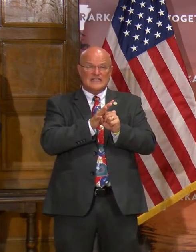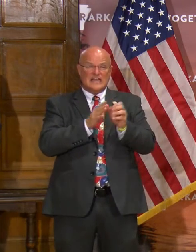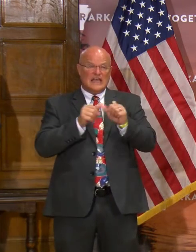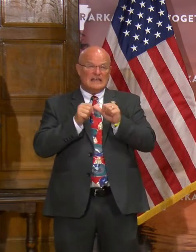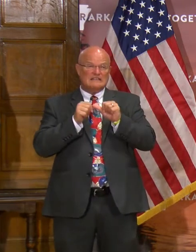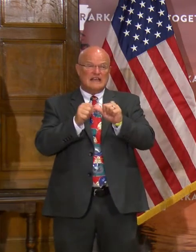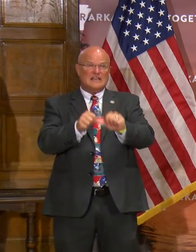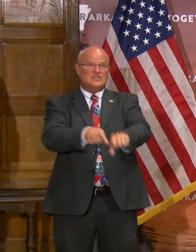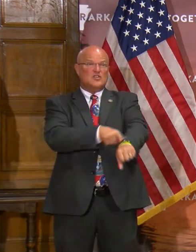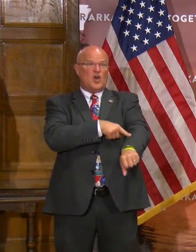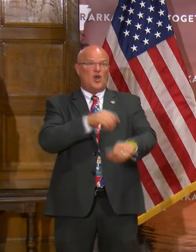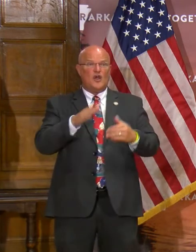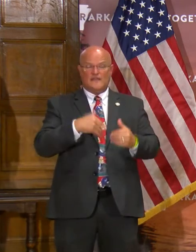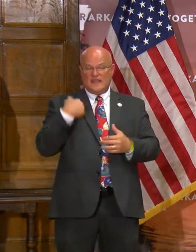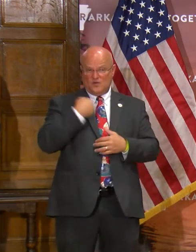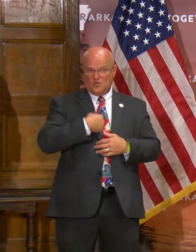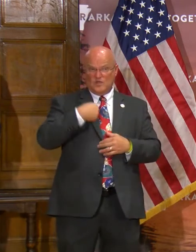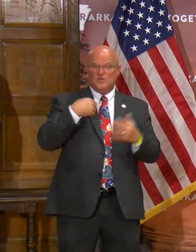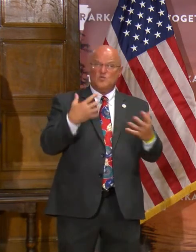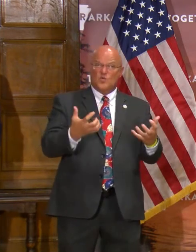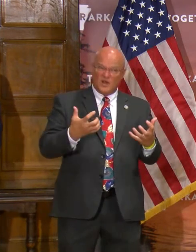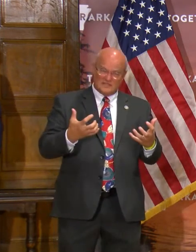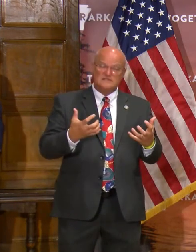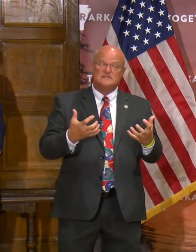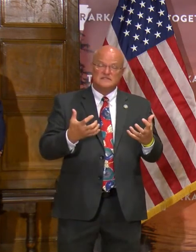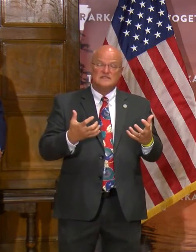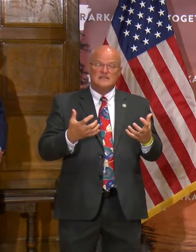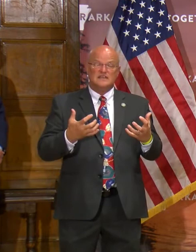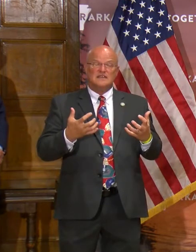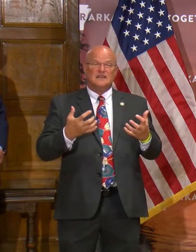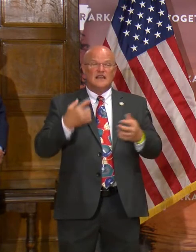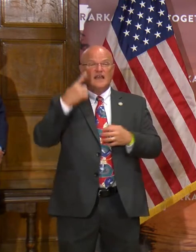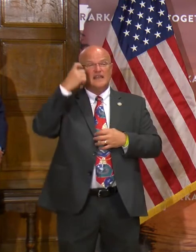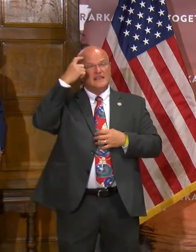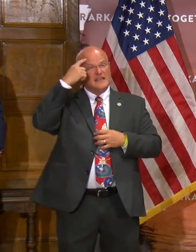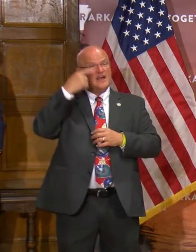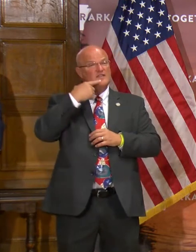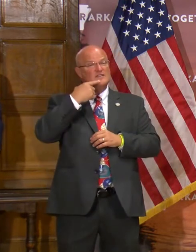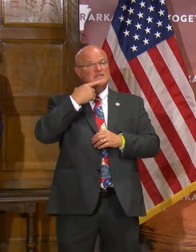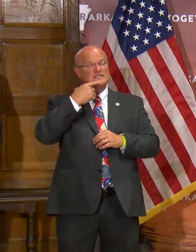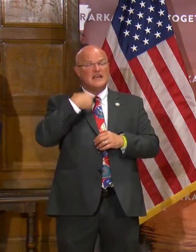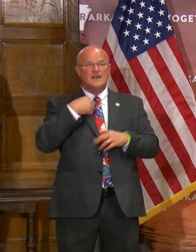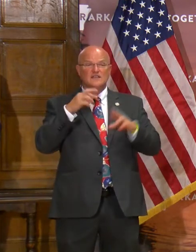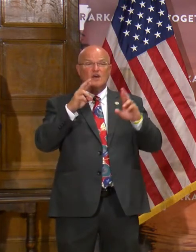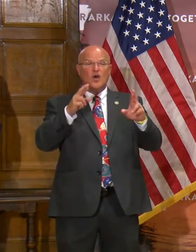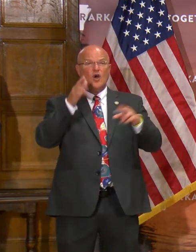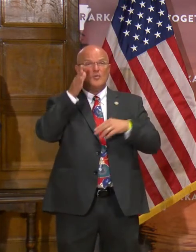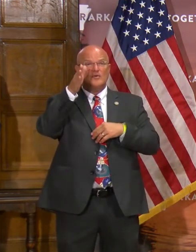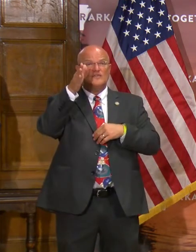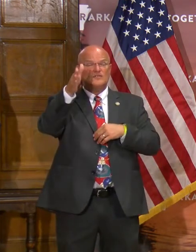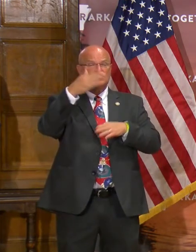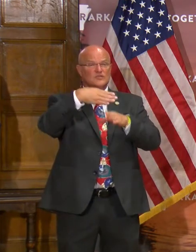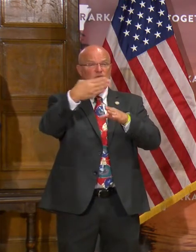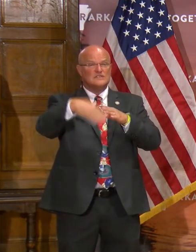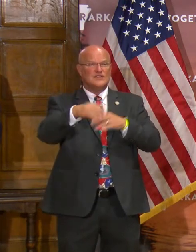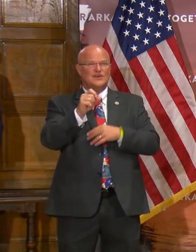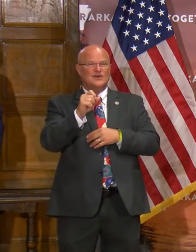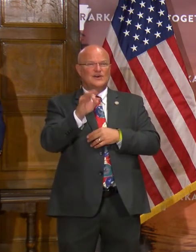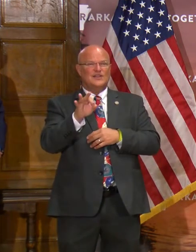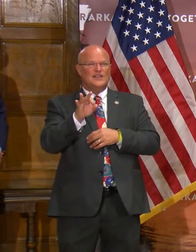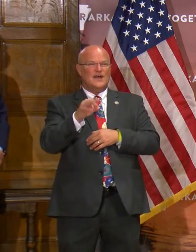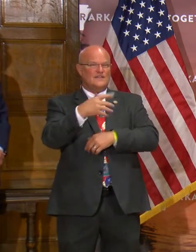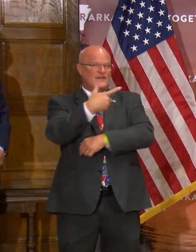lasted longer than any of us would have wanted. As the governor said, there is hope in the future as a result of